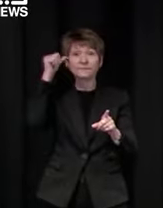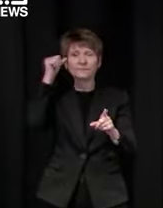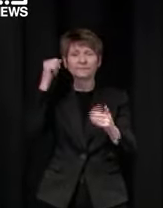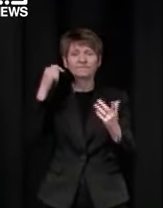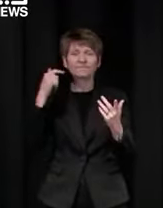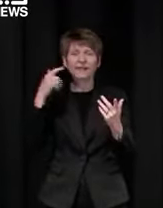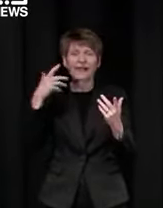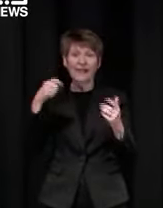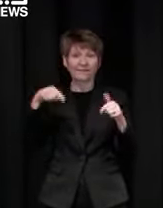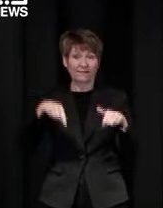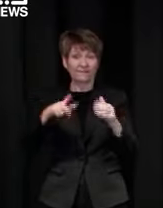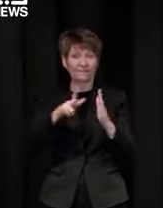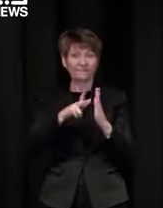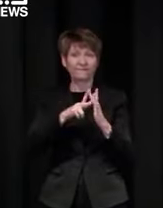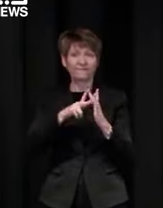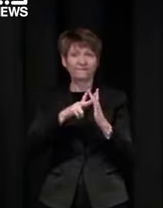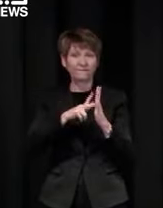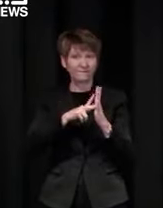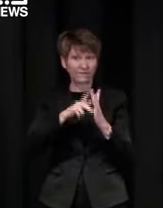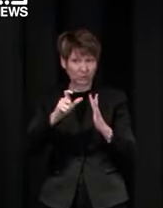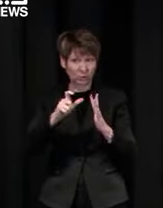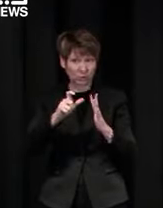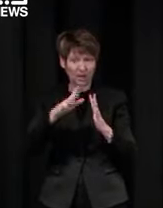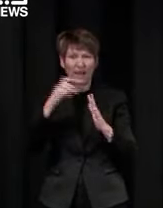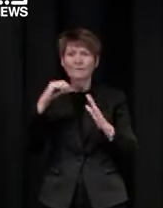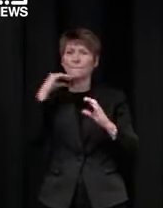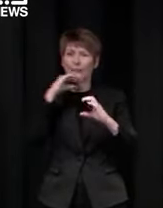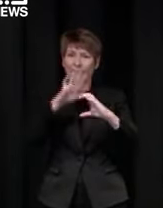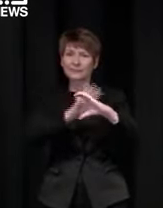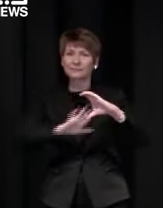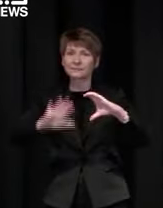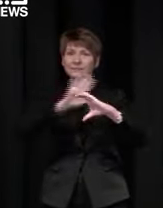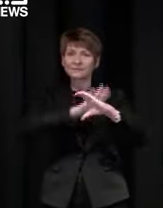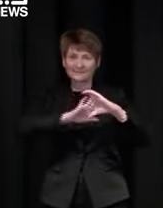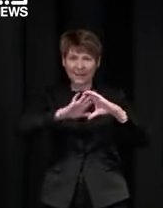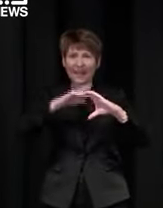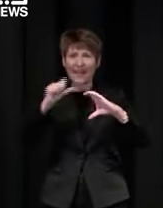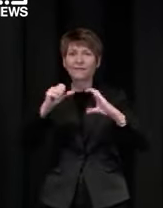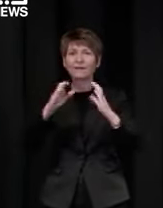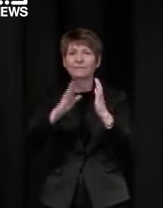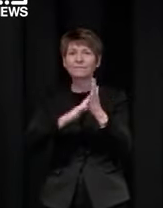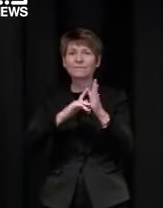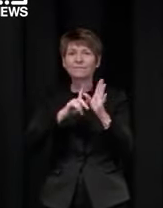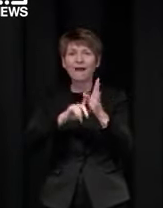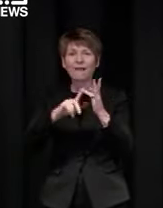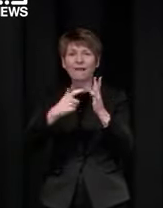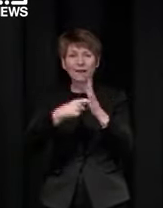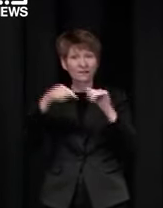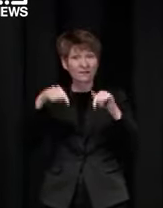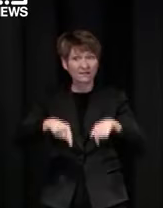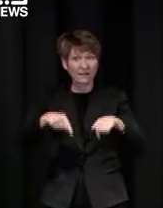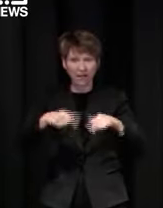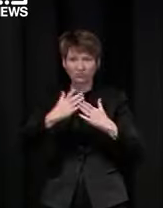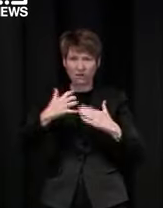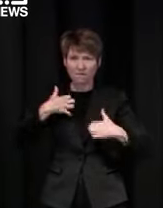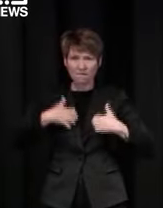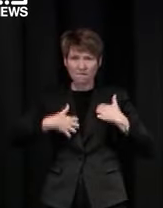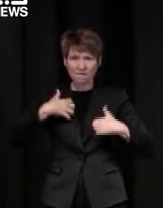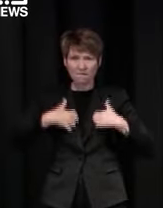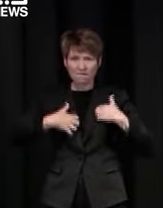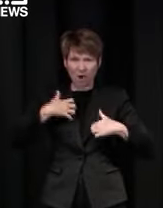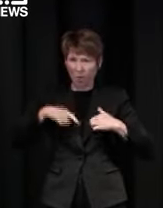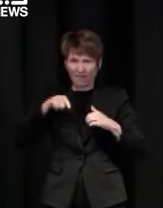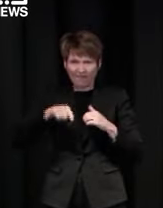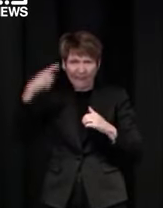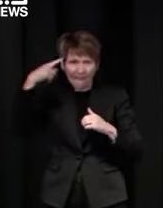-boost i suppose the economy here is there a chance that you could see the cbd using this trial at all well look as i indicated in my initial comments the